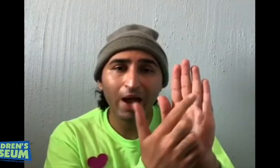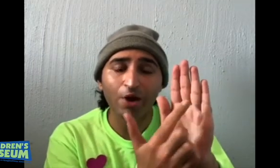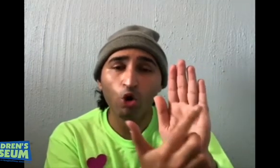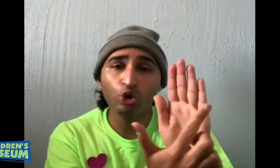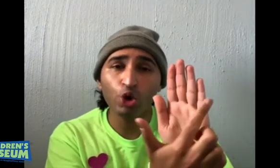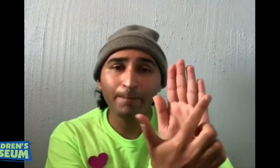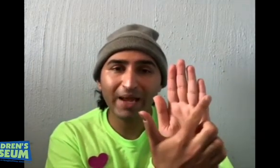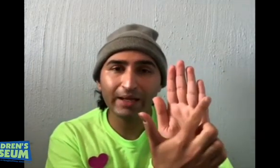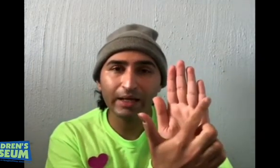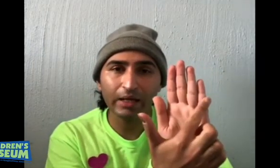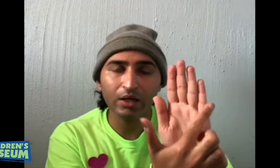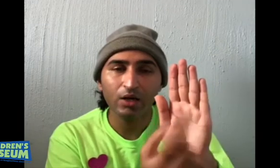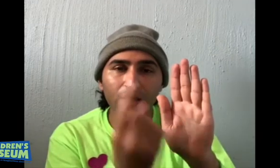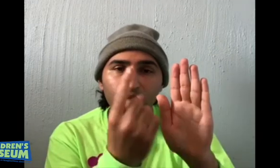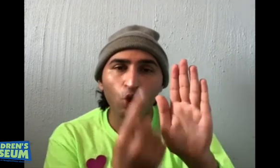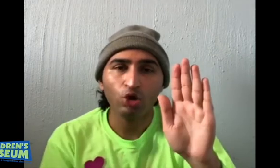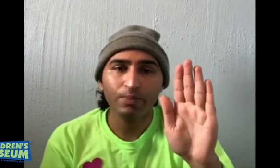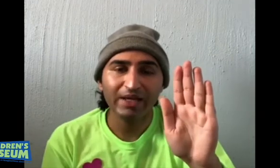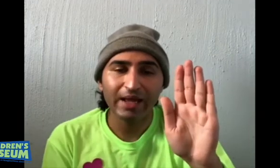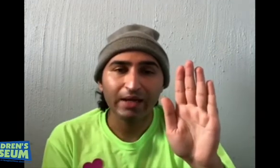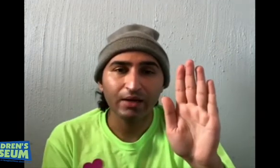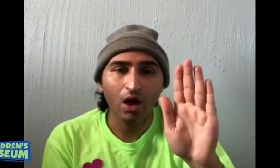only your pinky is going to be standing up.